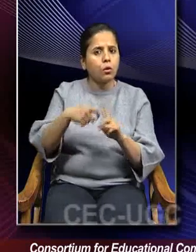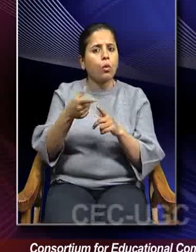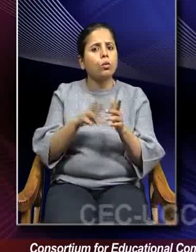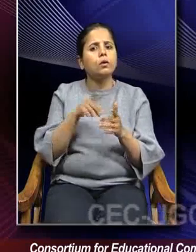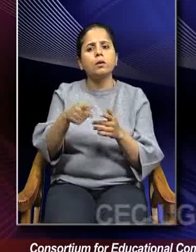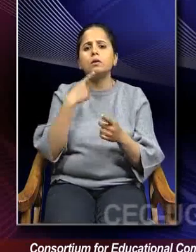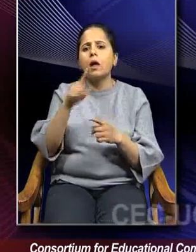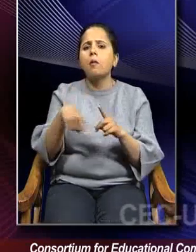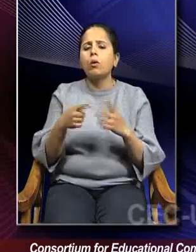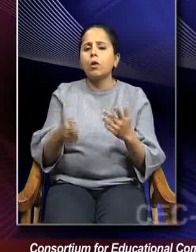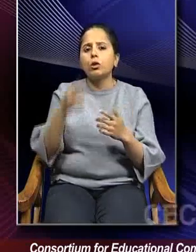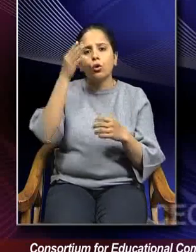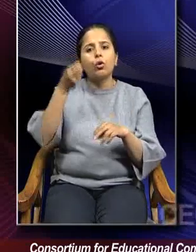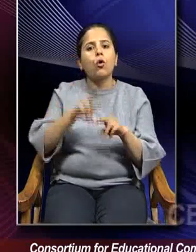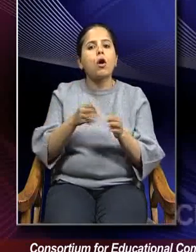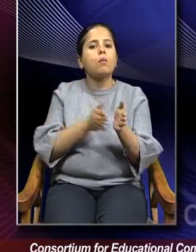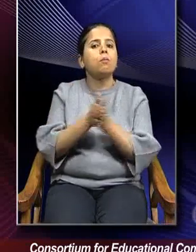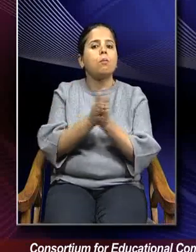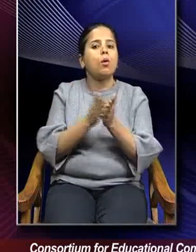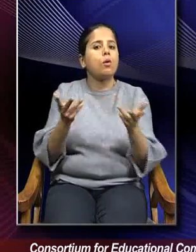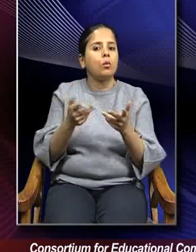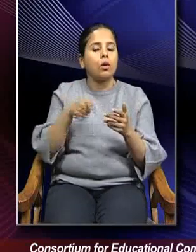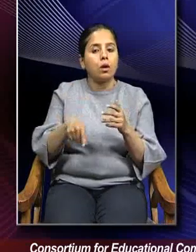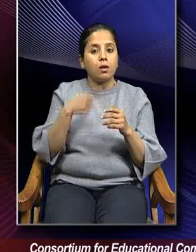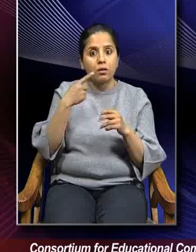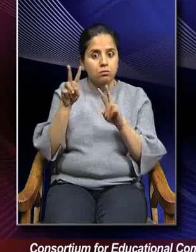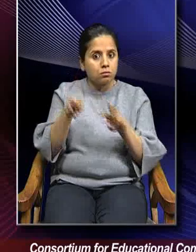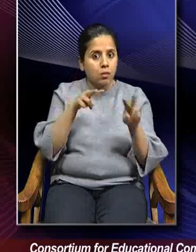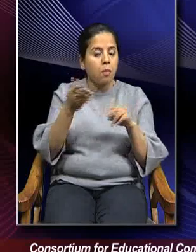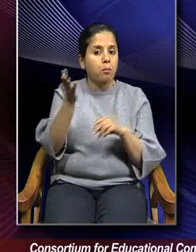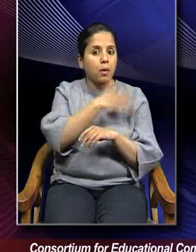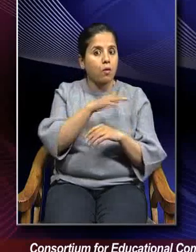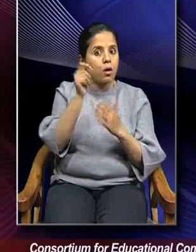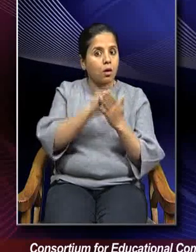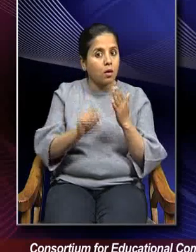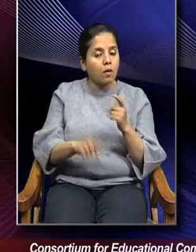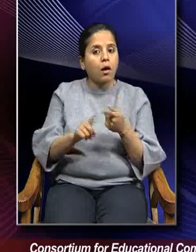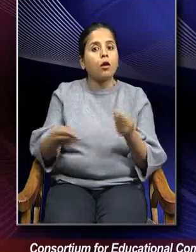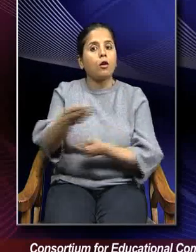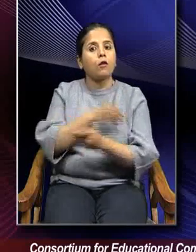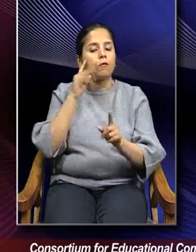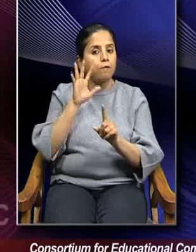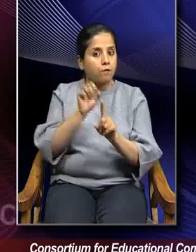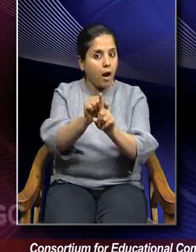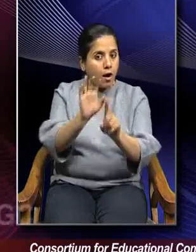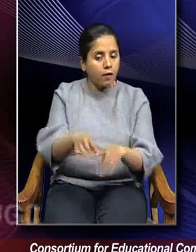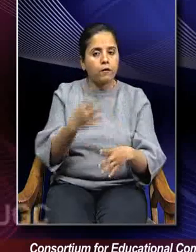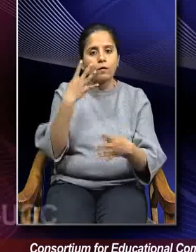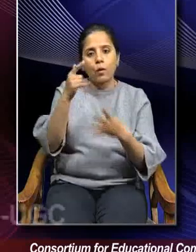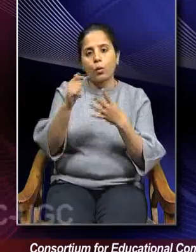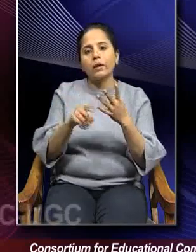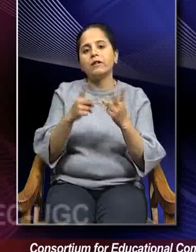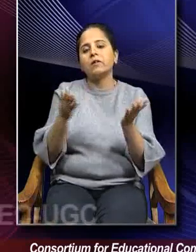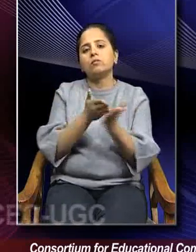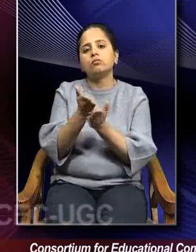say about theory of motivation. So drawing upon earlier writings, Arthashastra identifies four different methods